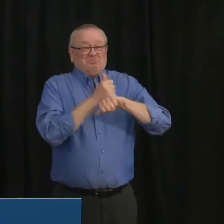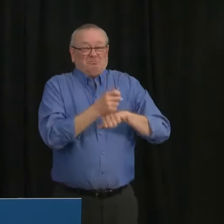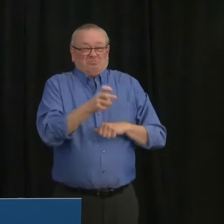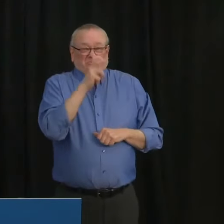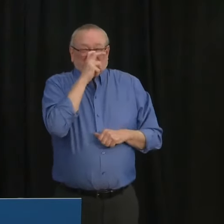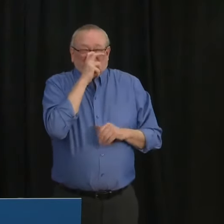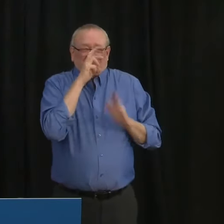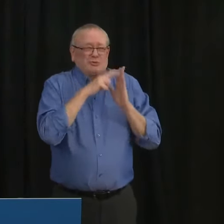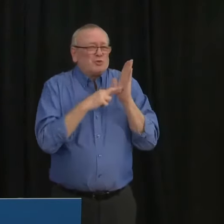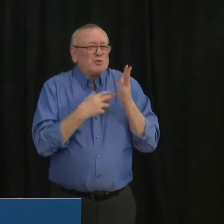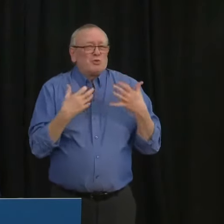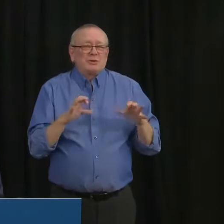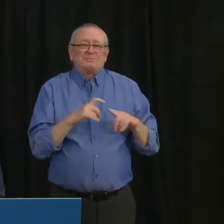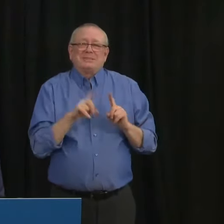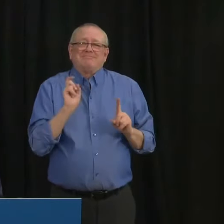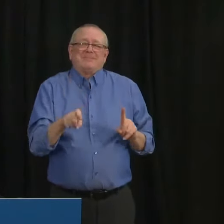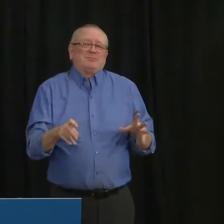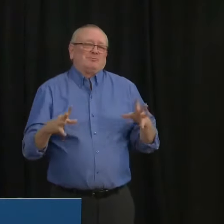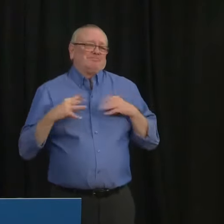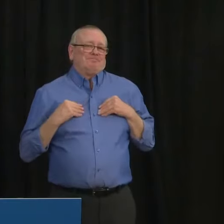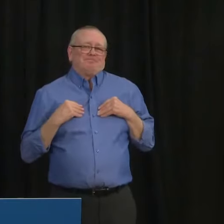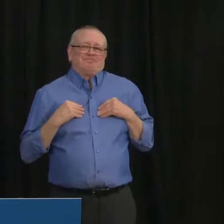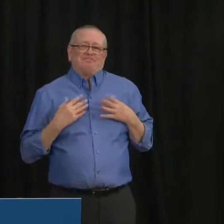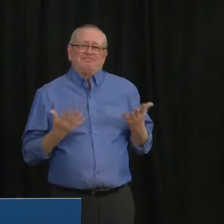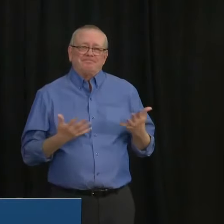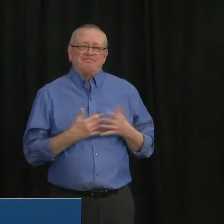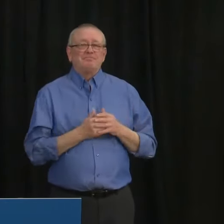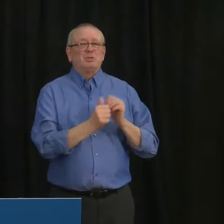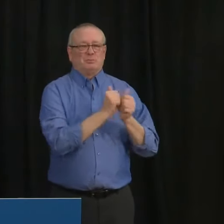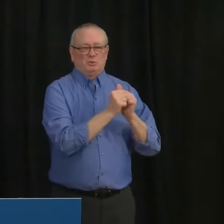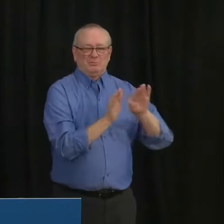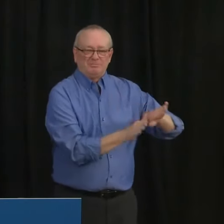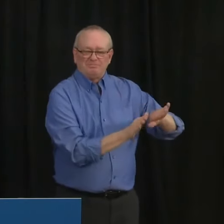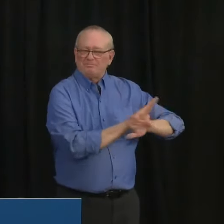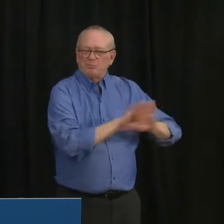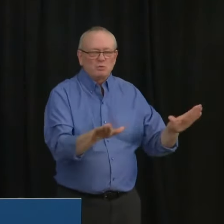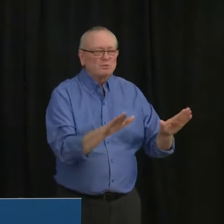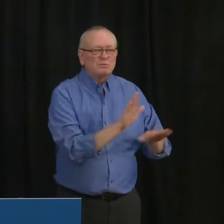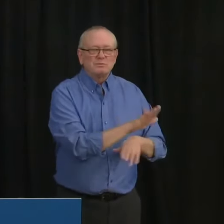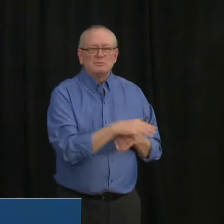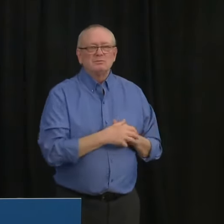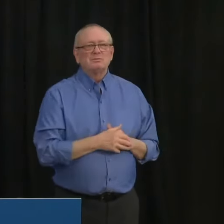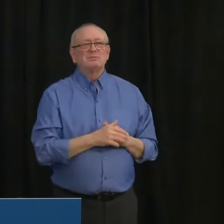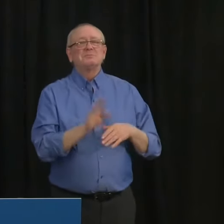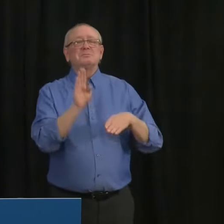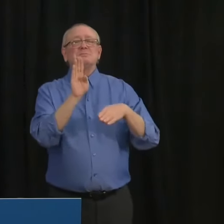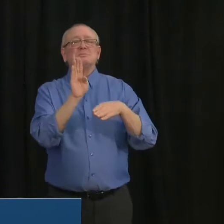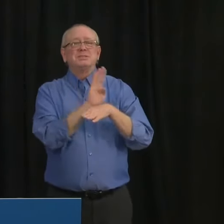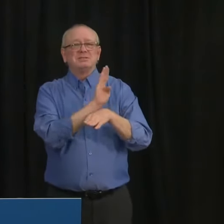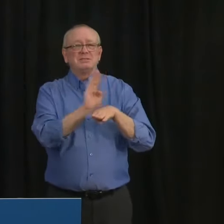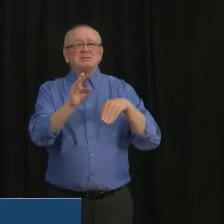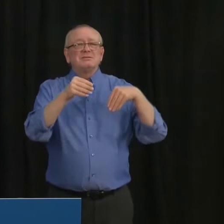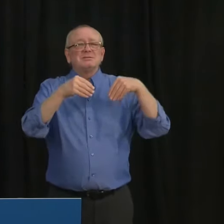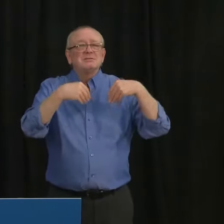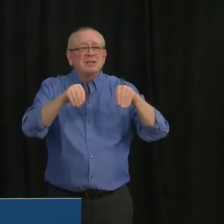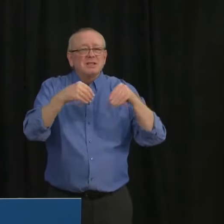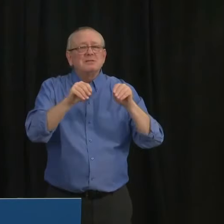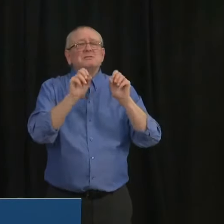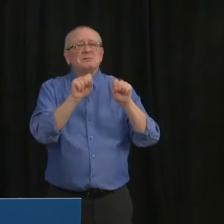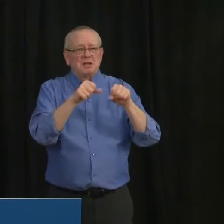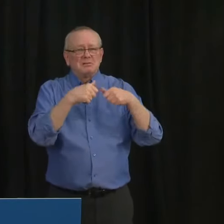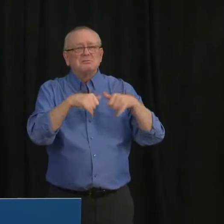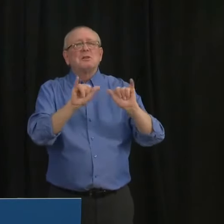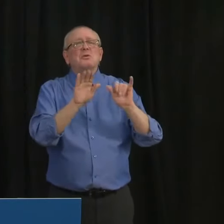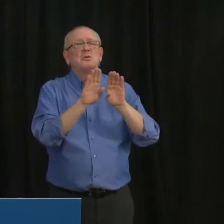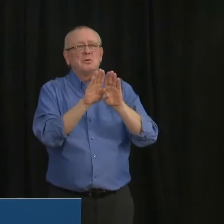we're dealing with. Retail businesses and services may remain open but will be respect restricted to 25